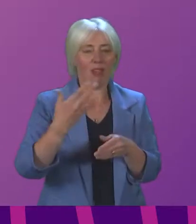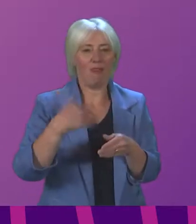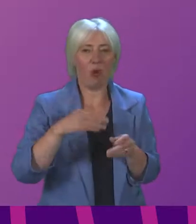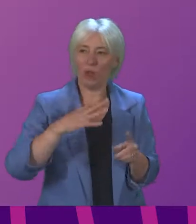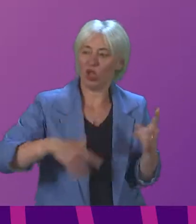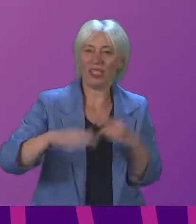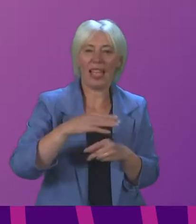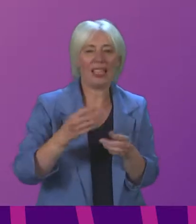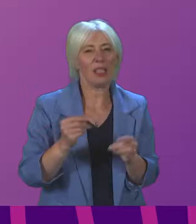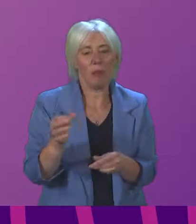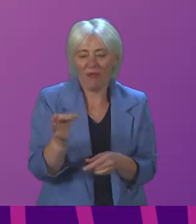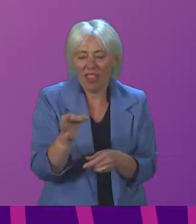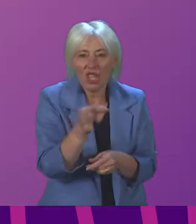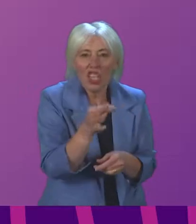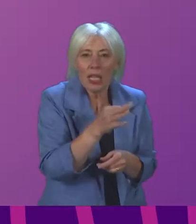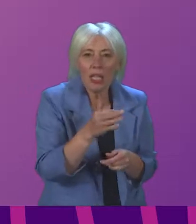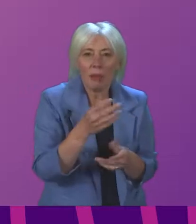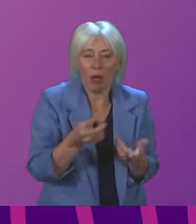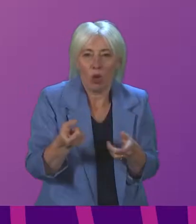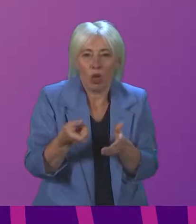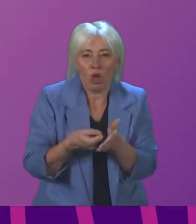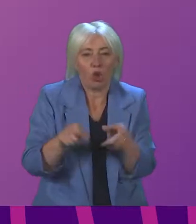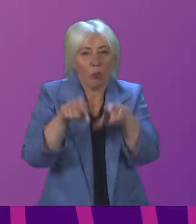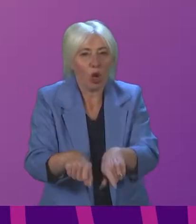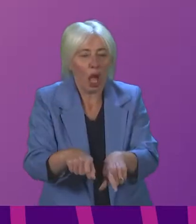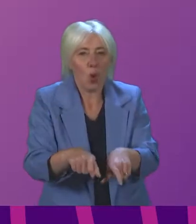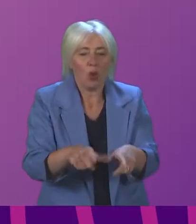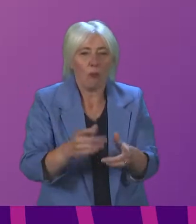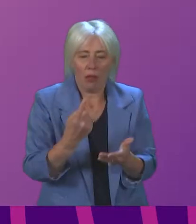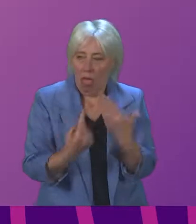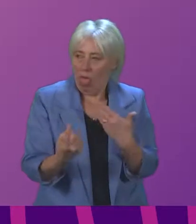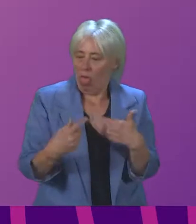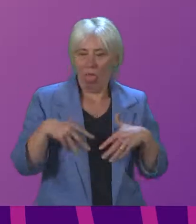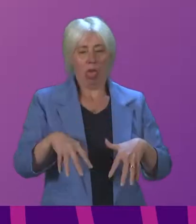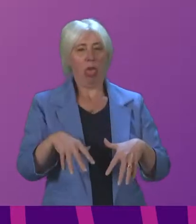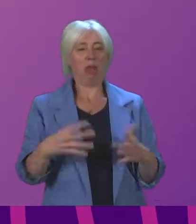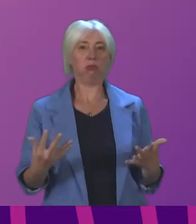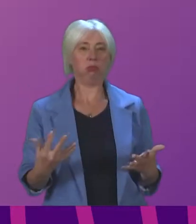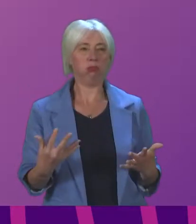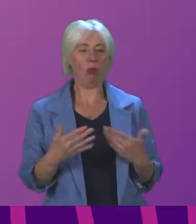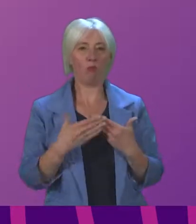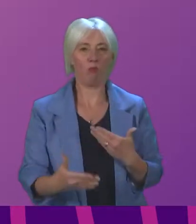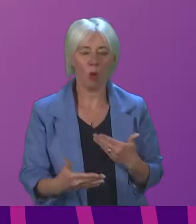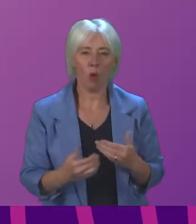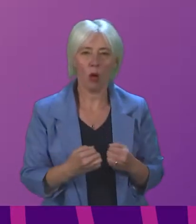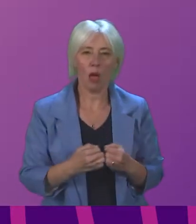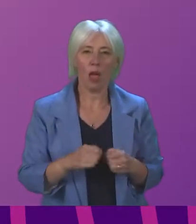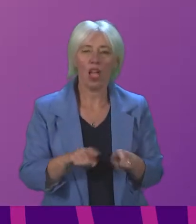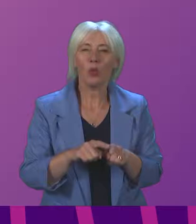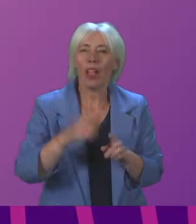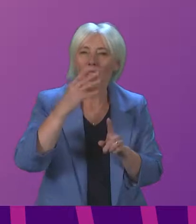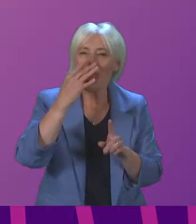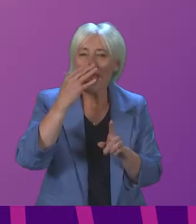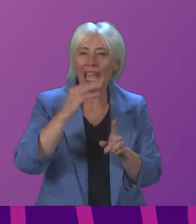as villages and rural life suddenly became shut down for months on end. And that came with a disproportionately high impact due to the age and